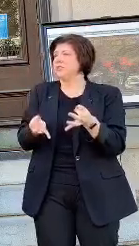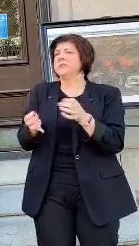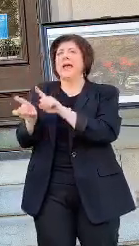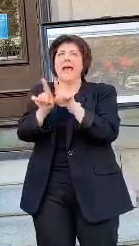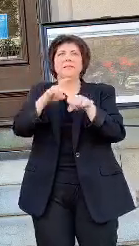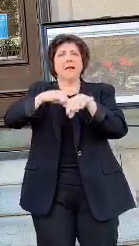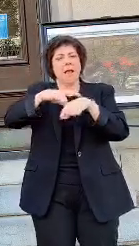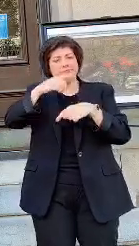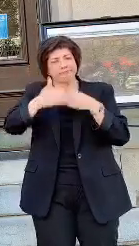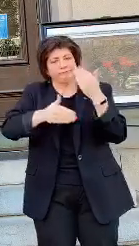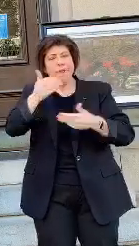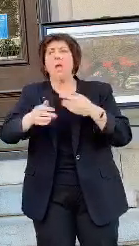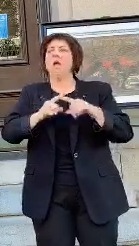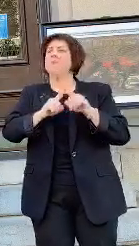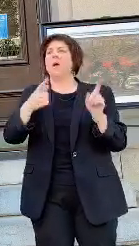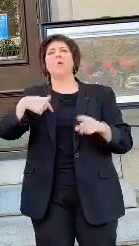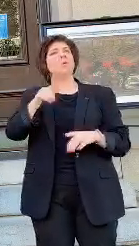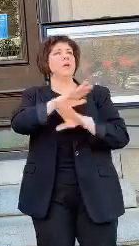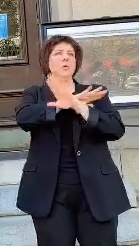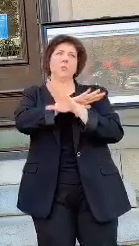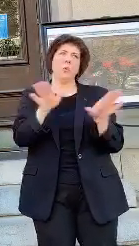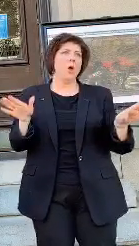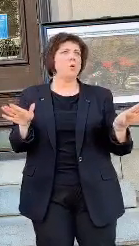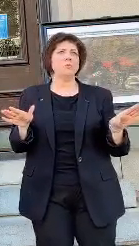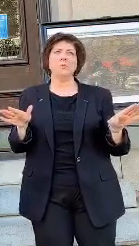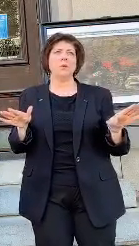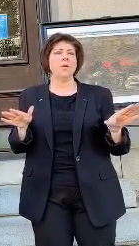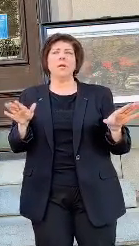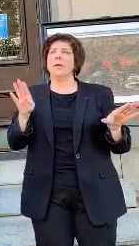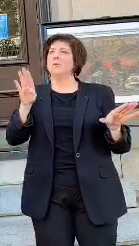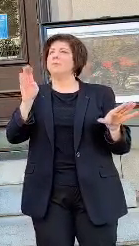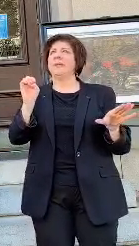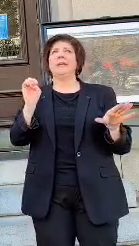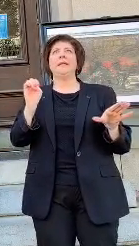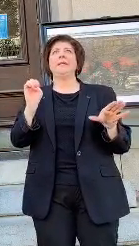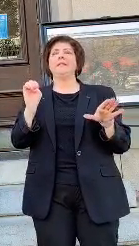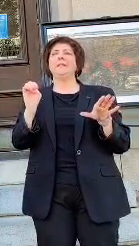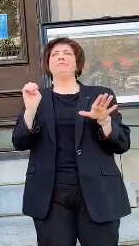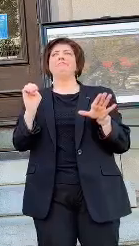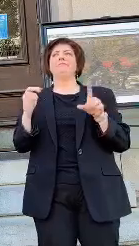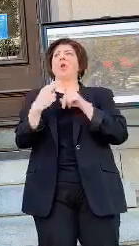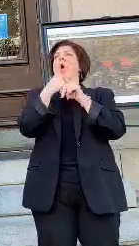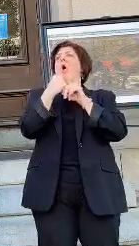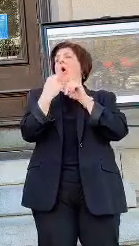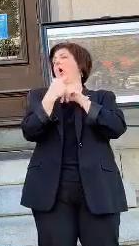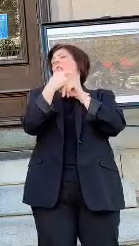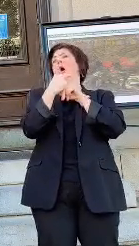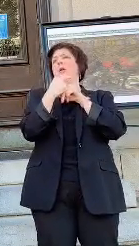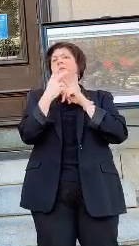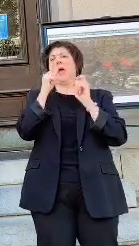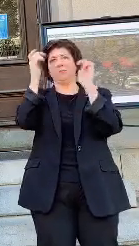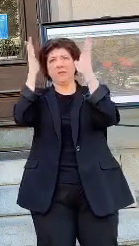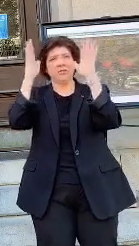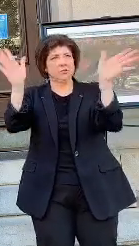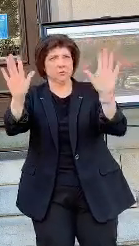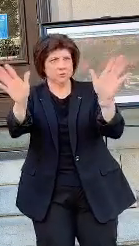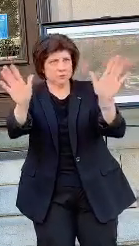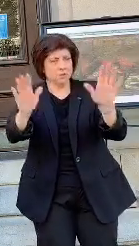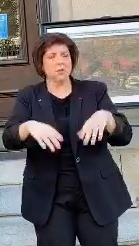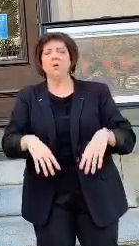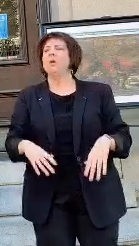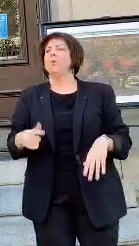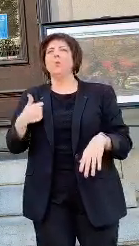with this. But we're not going to be caught with our guard down. We're going to